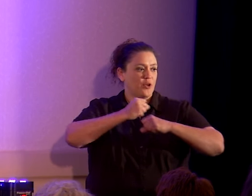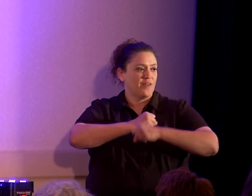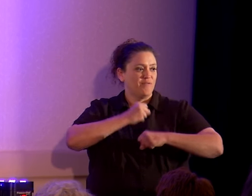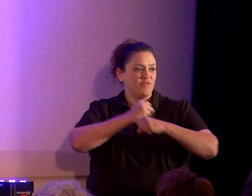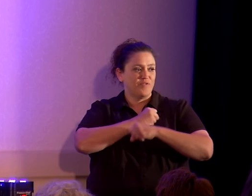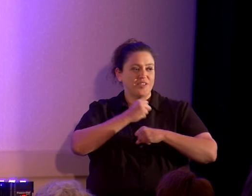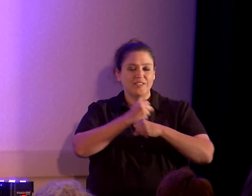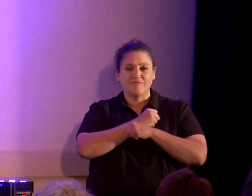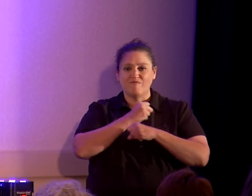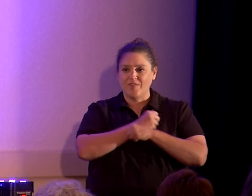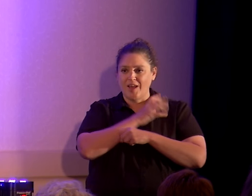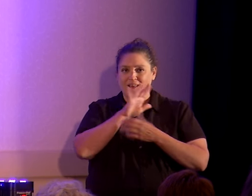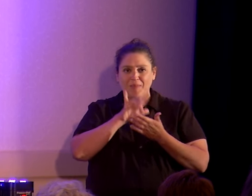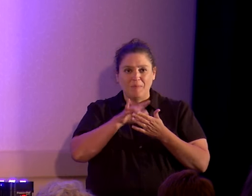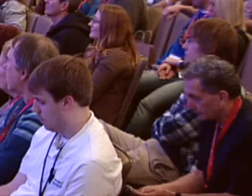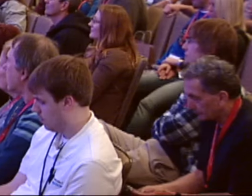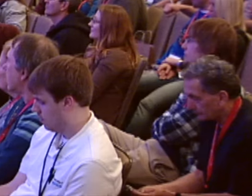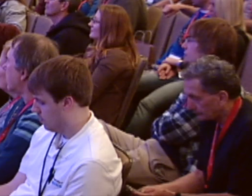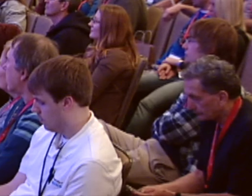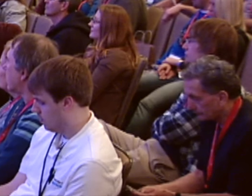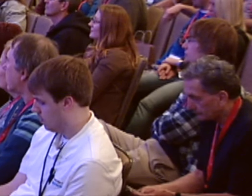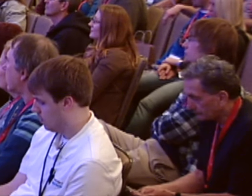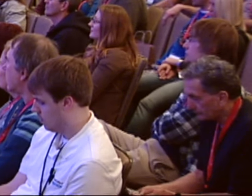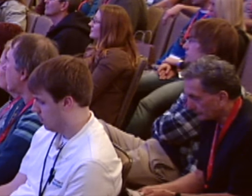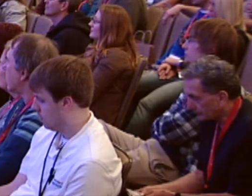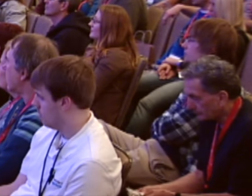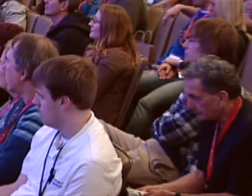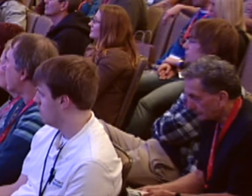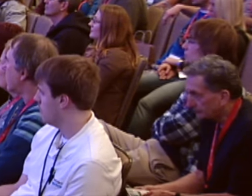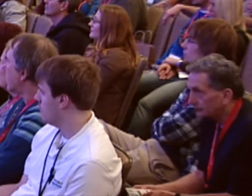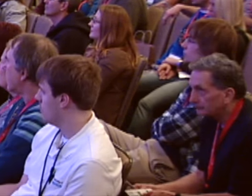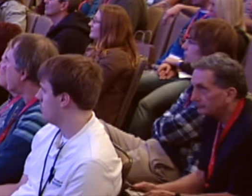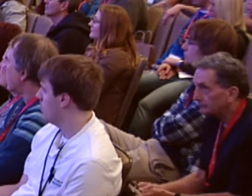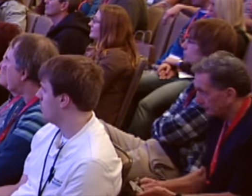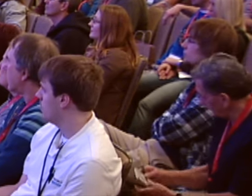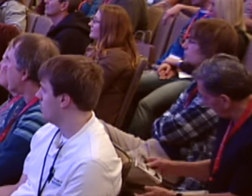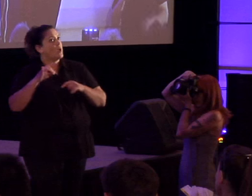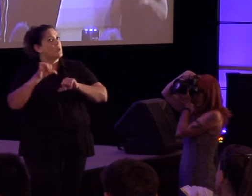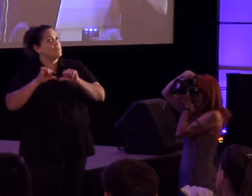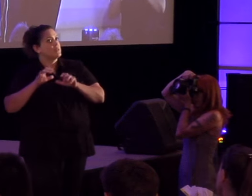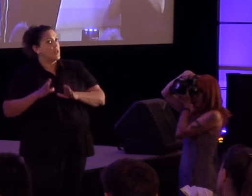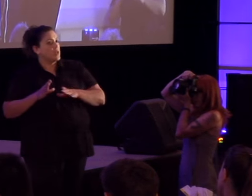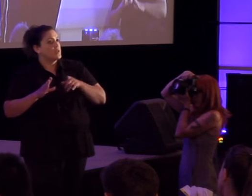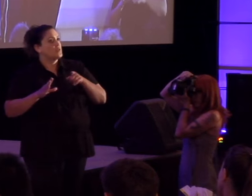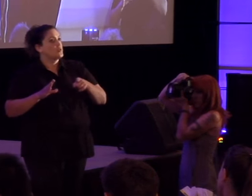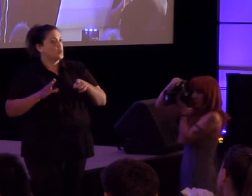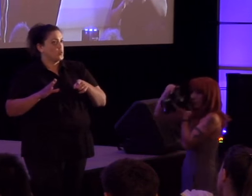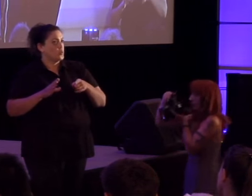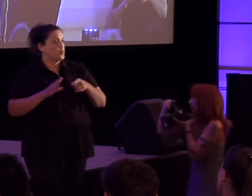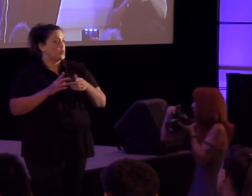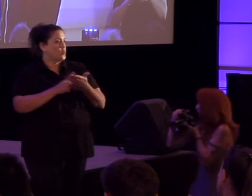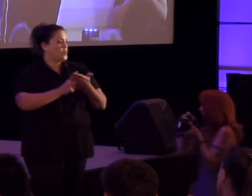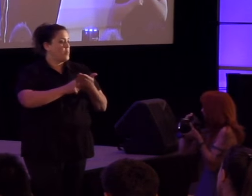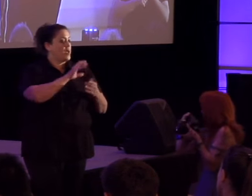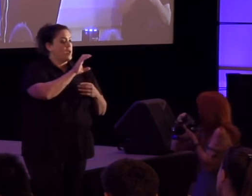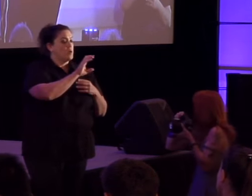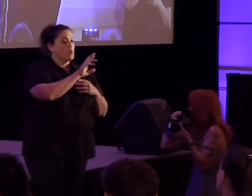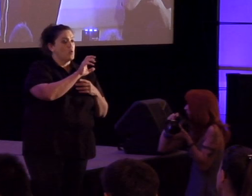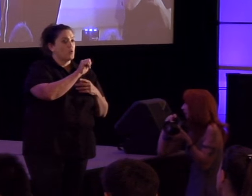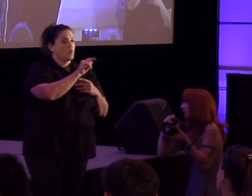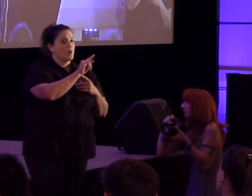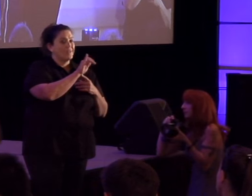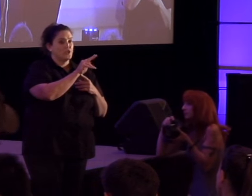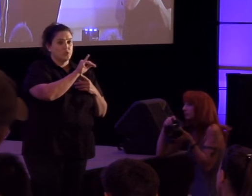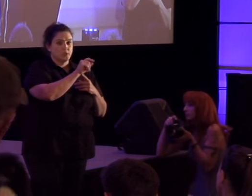in the middle of my talk. But I don't tend to like it when scientists debate creationists and people who are